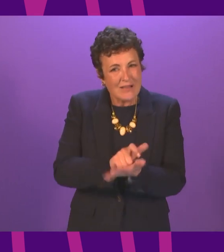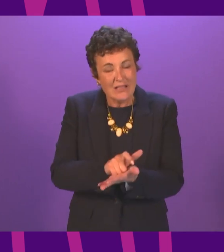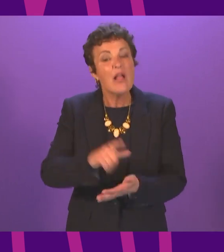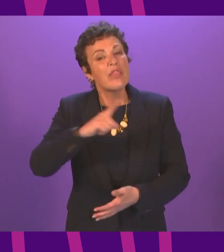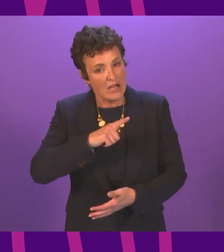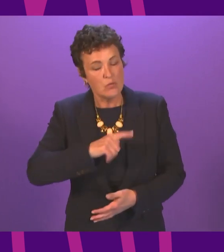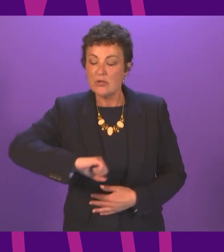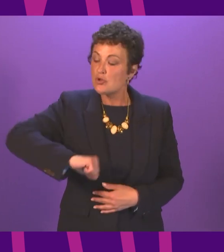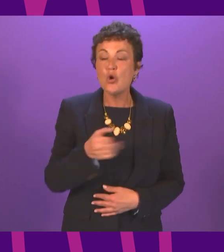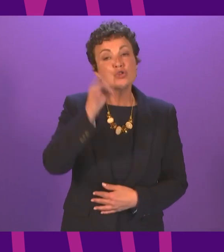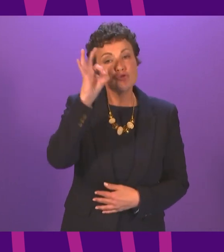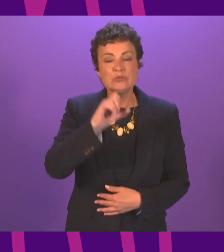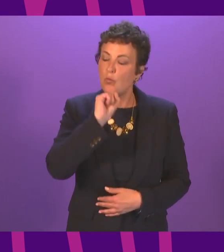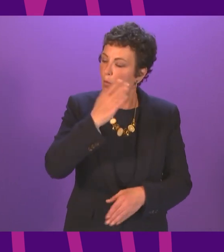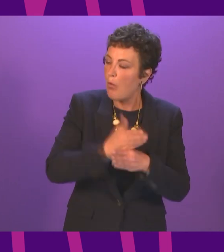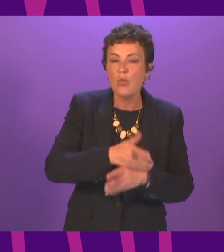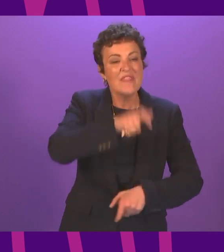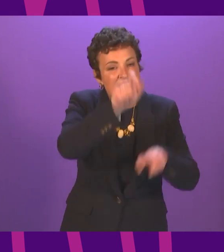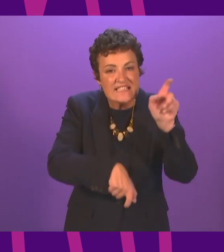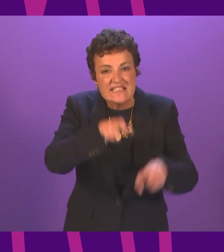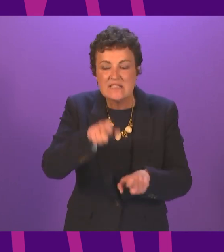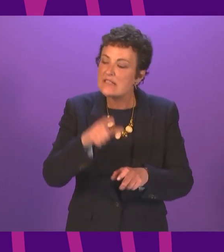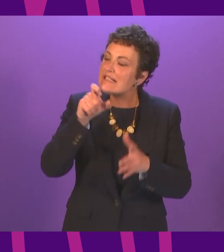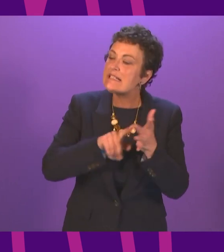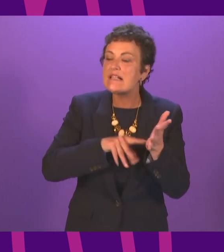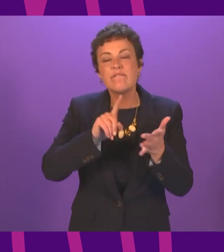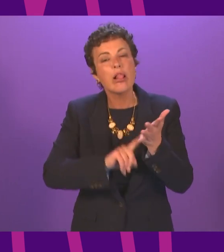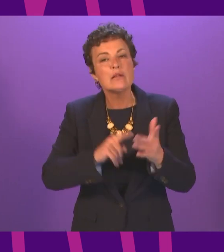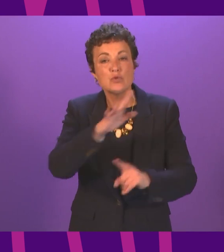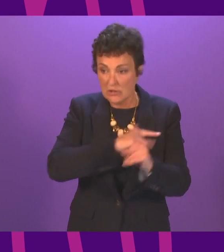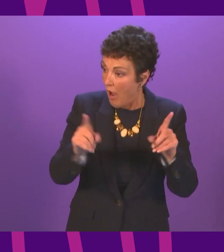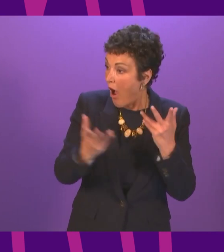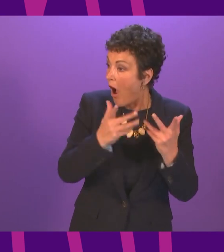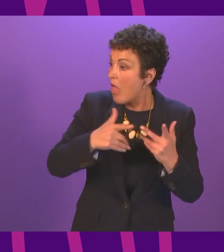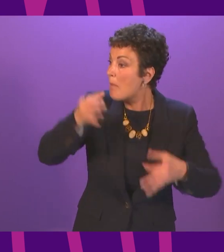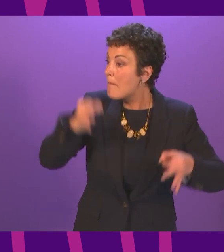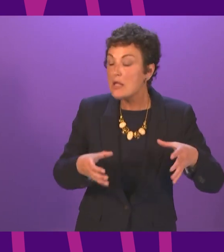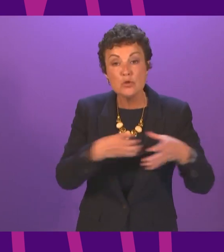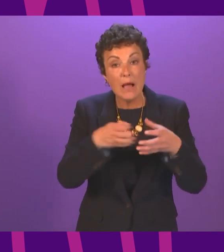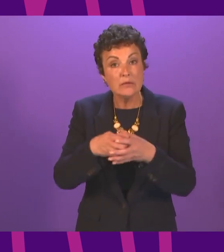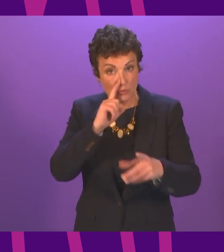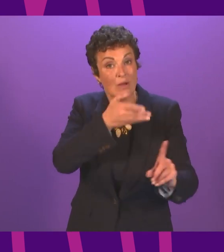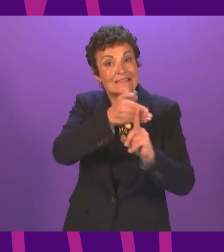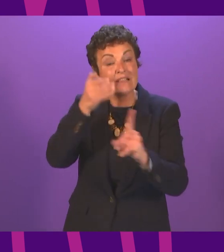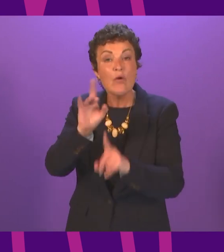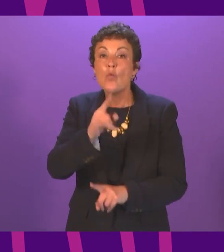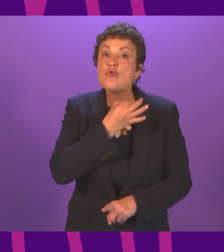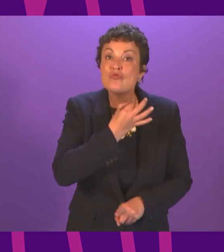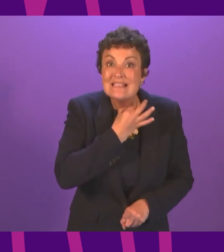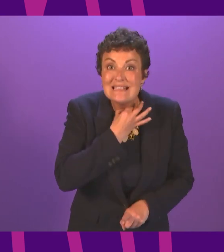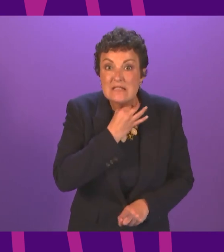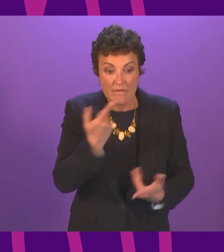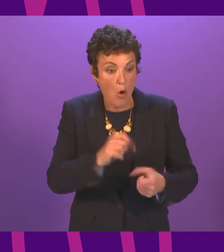citizens civil society institutions other political parties to identify the risks that face us from